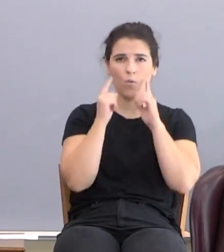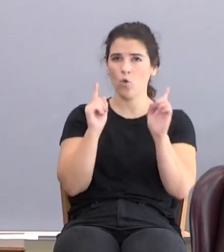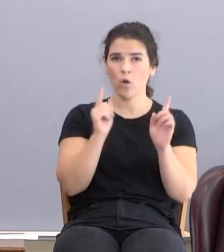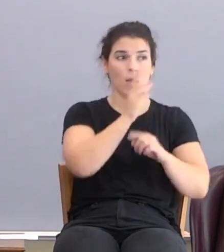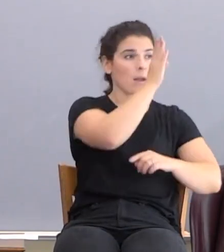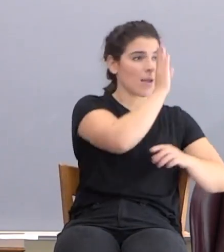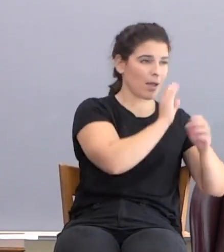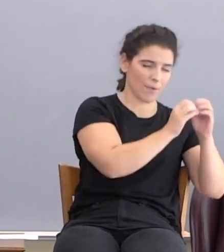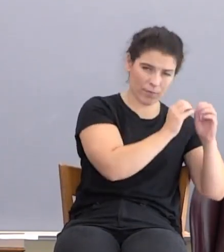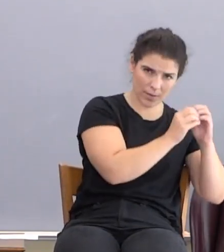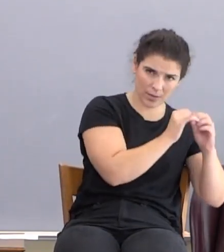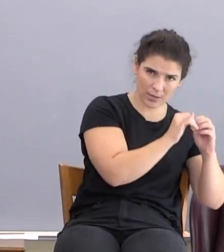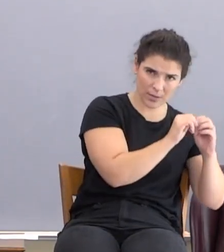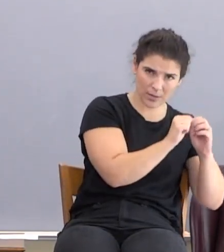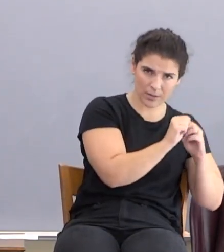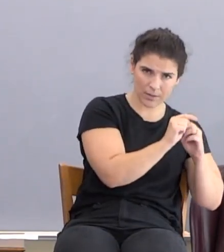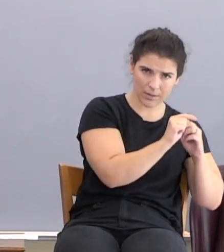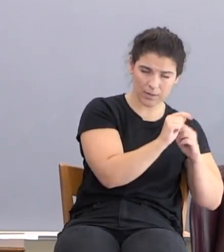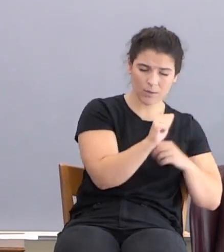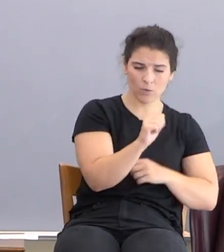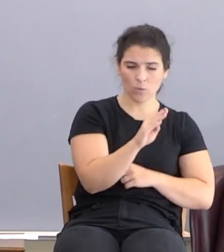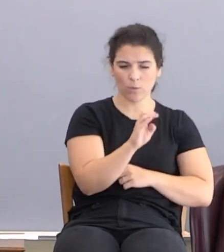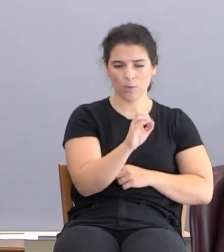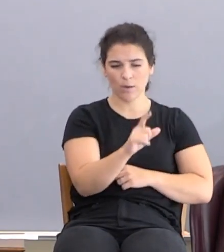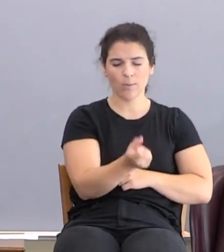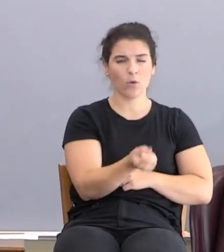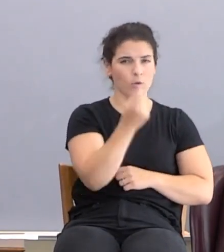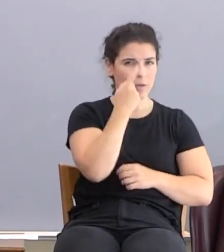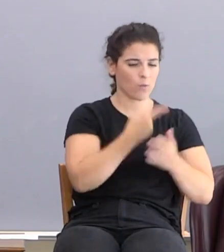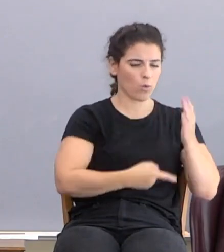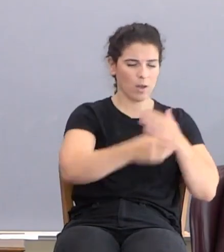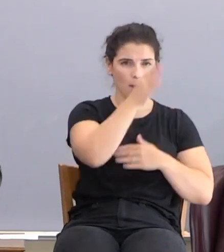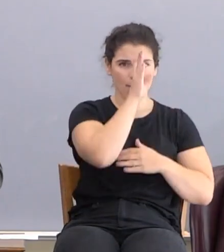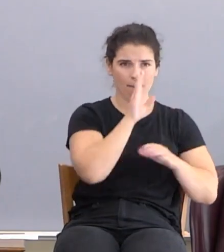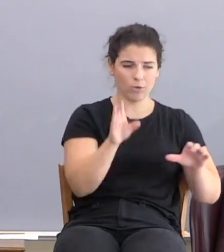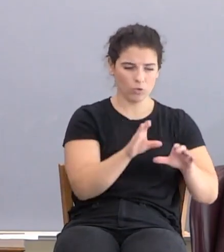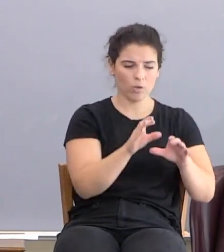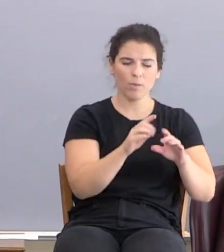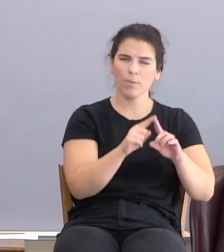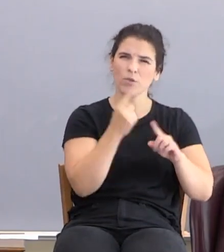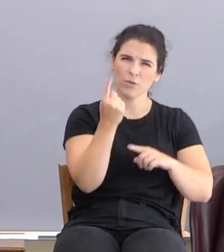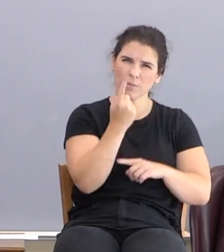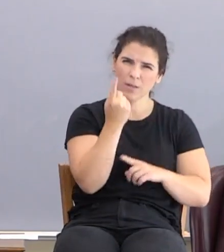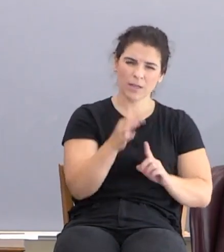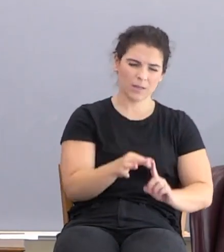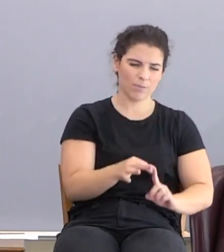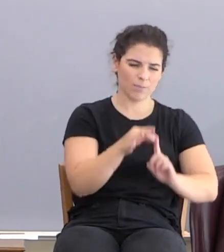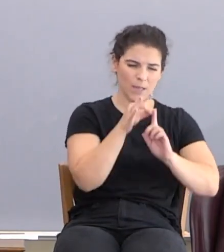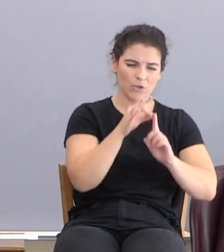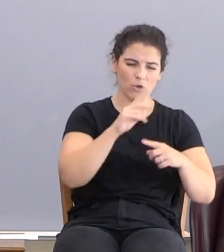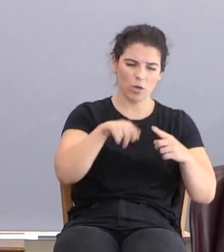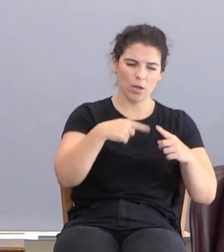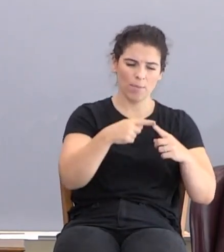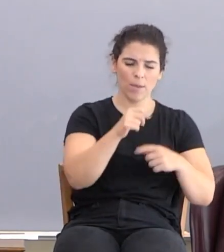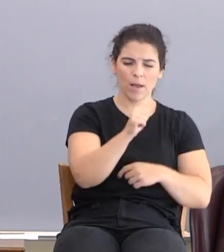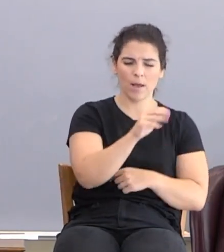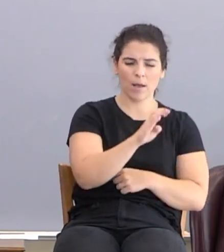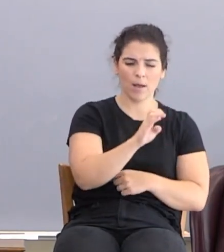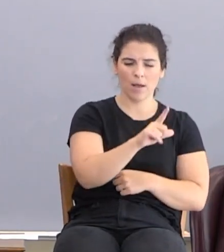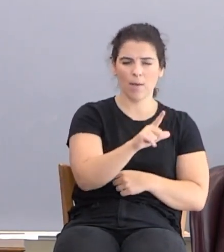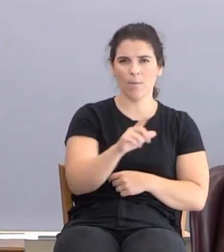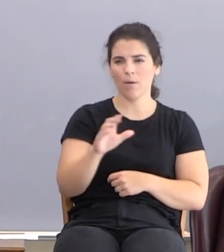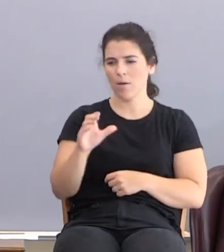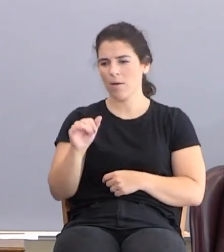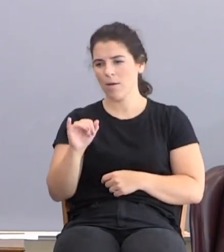fixed it. So Abel understands what God's doing. But there's something special about Abel. Last week, I tried to show you that Cain was the